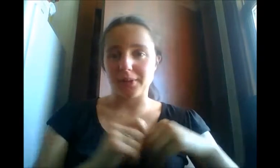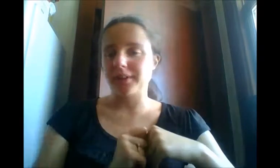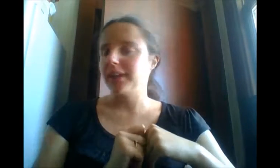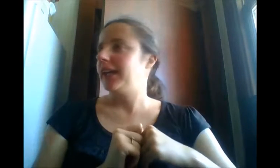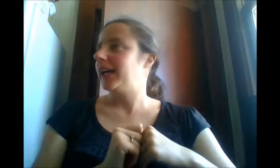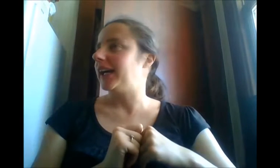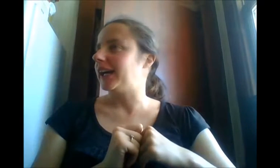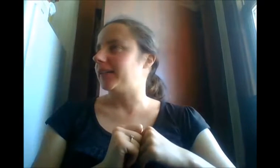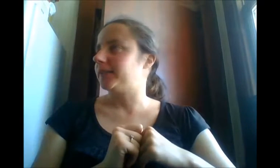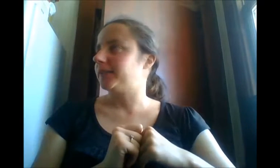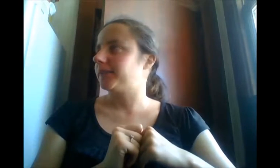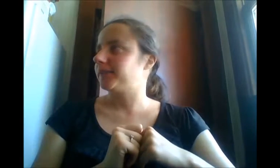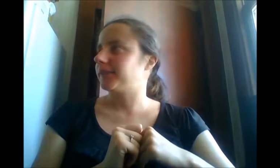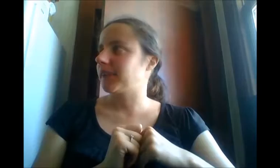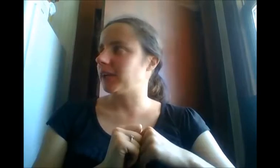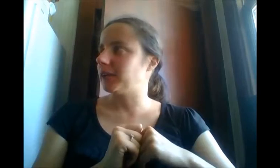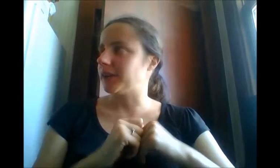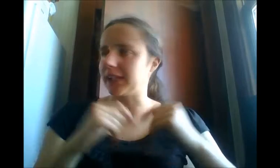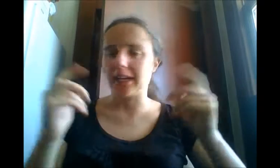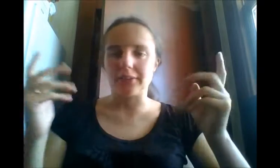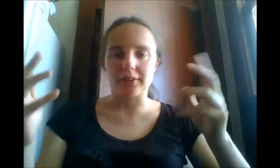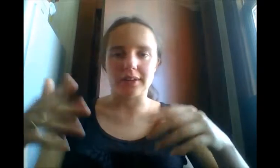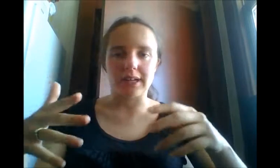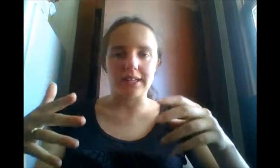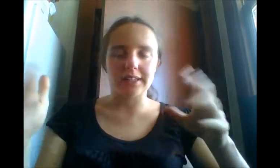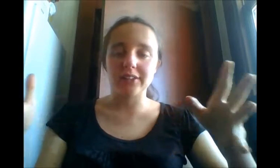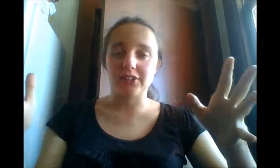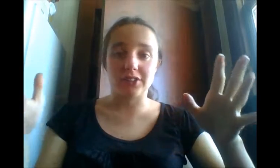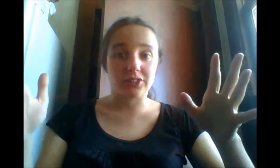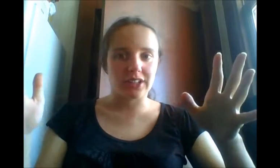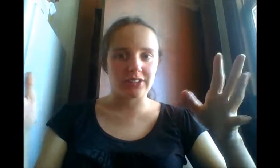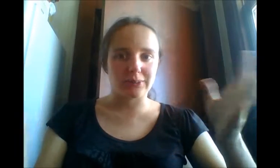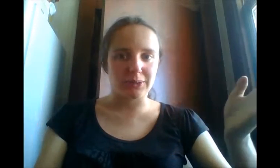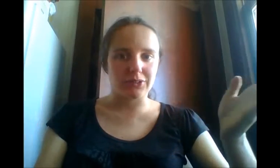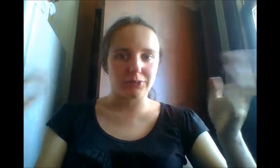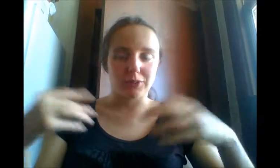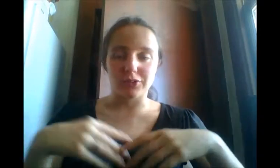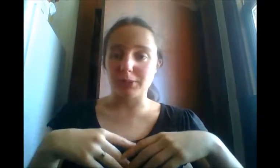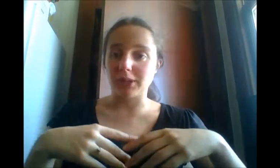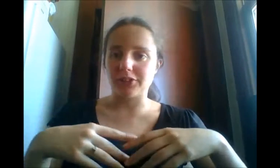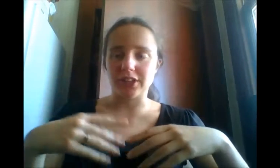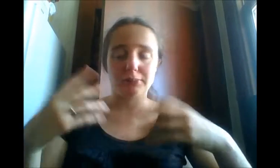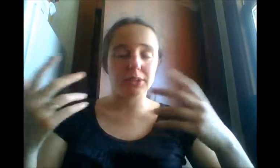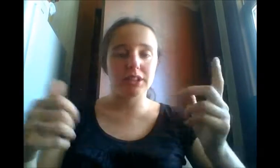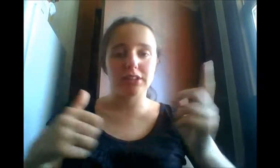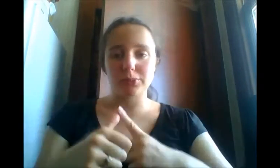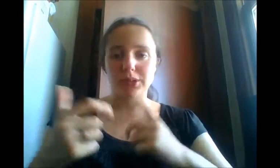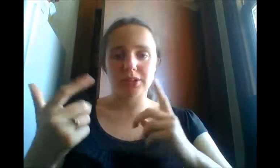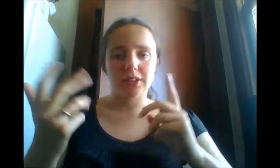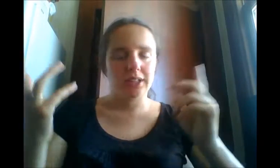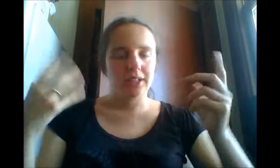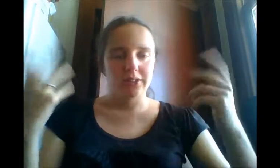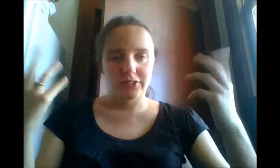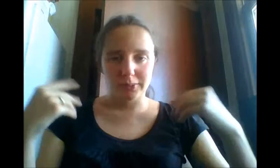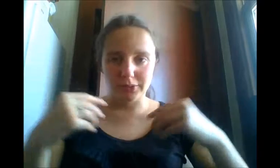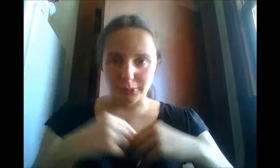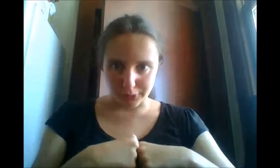links. You can check out for the Small H Day community, Twitter, so on, so on, so on.